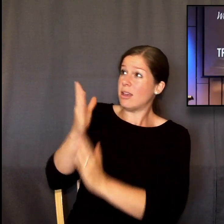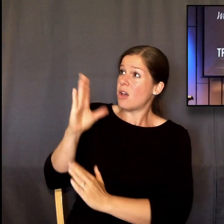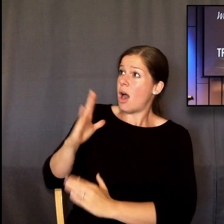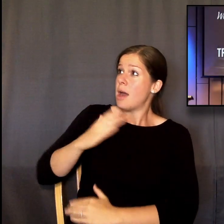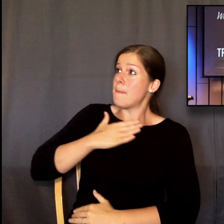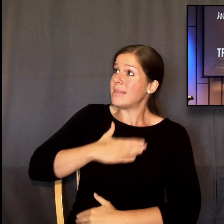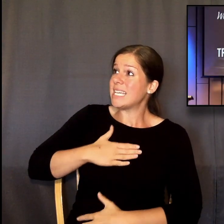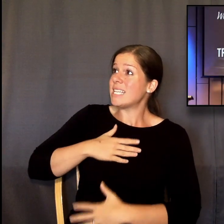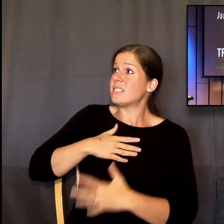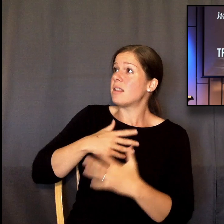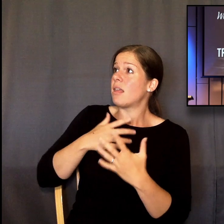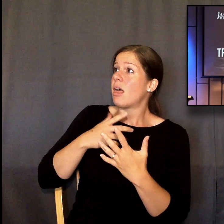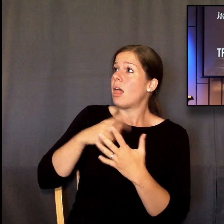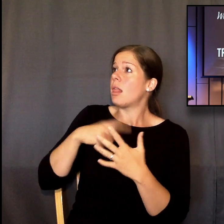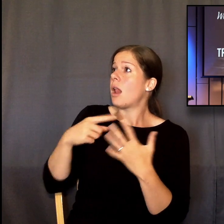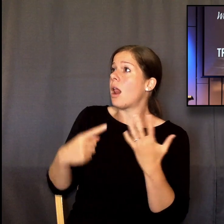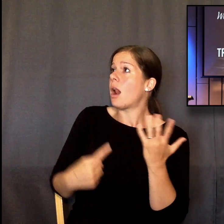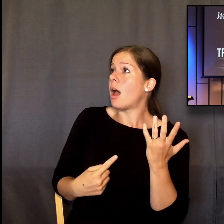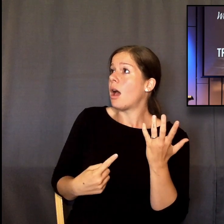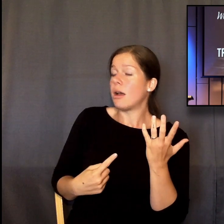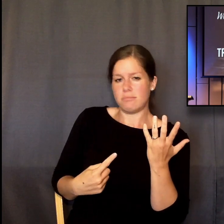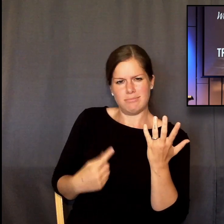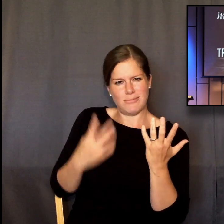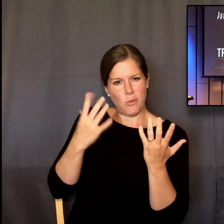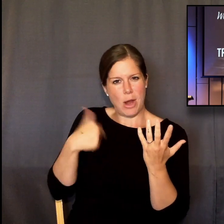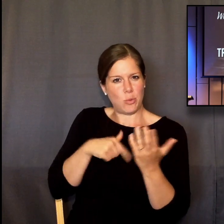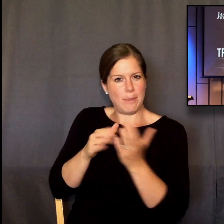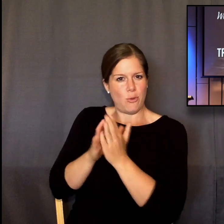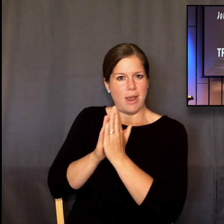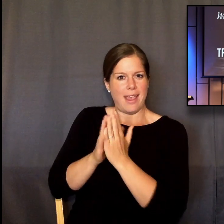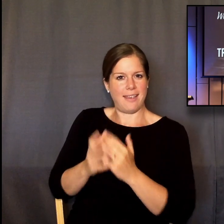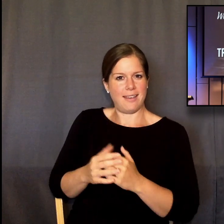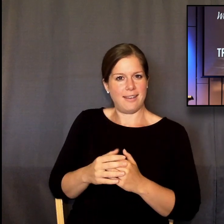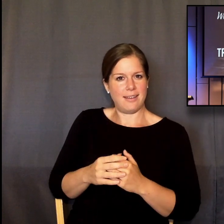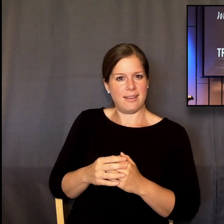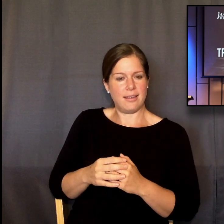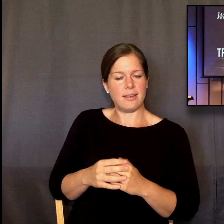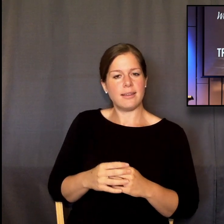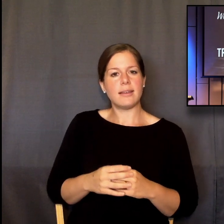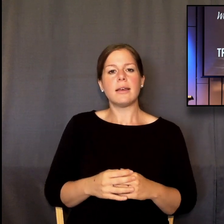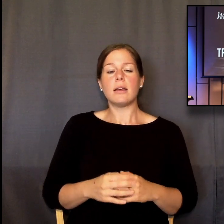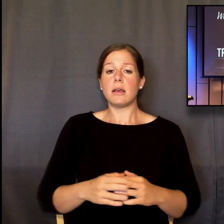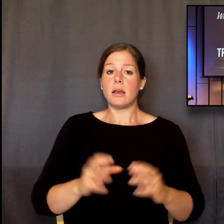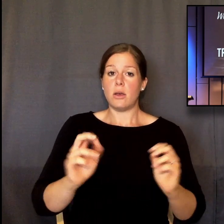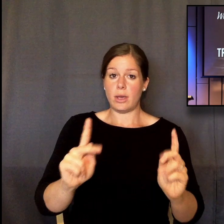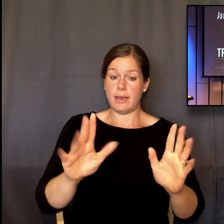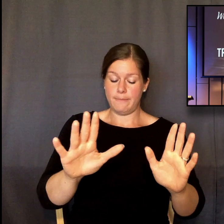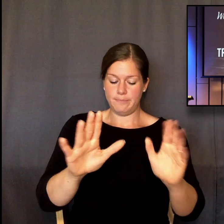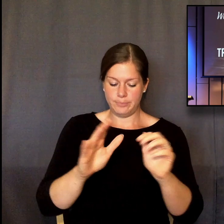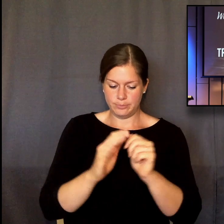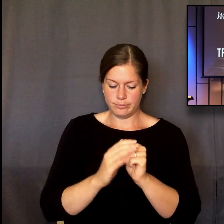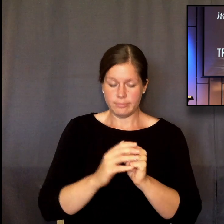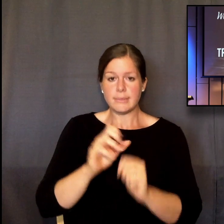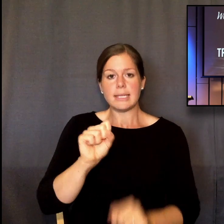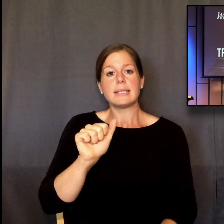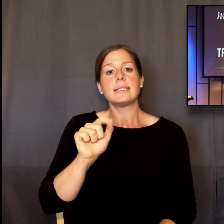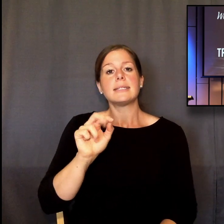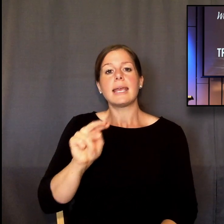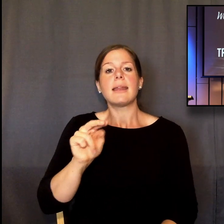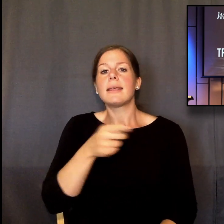Please, in everything you're facing right now, listen, Satan is not in control. Your boss is not in control.